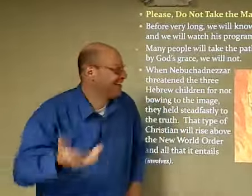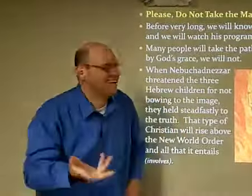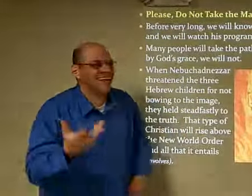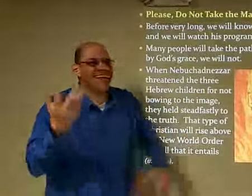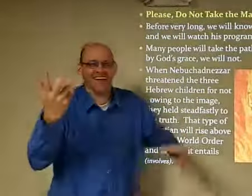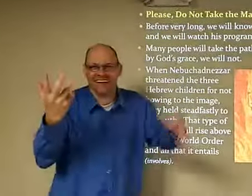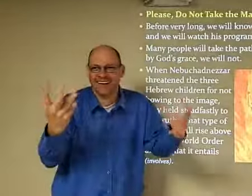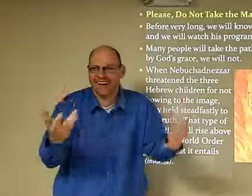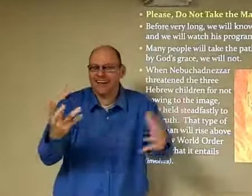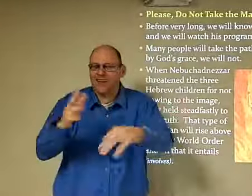forth